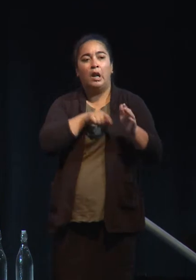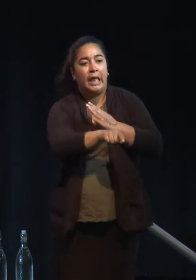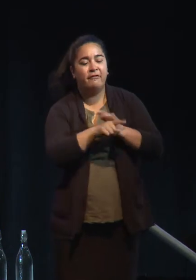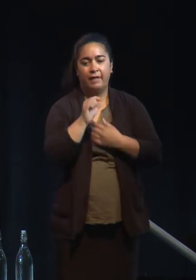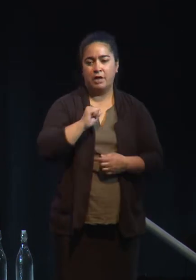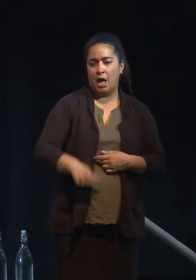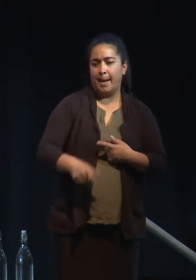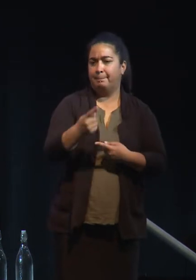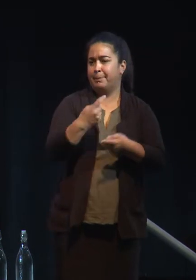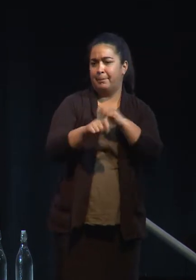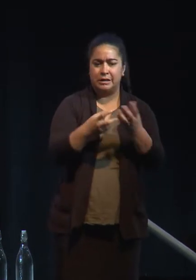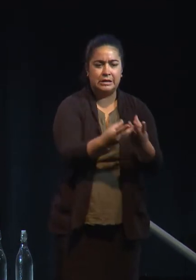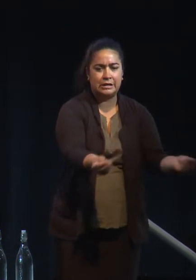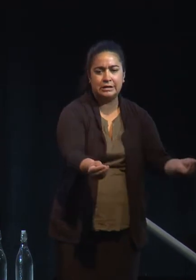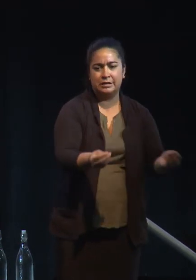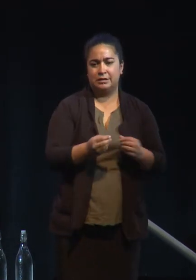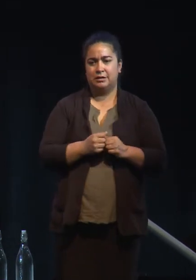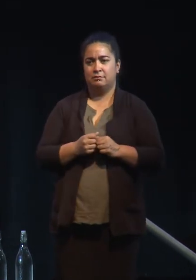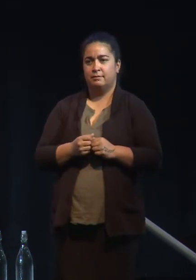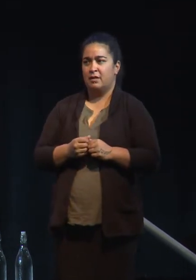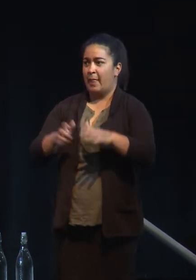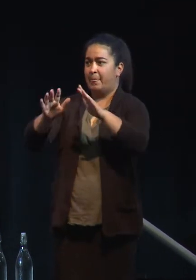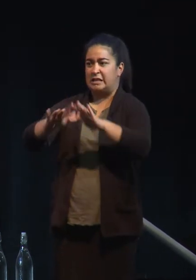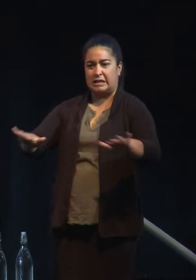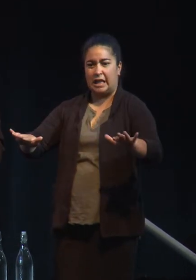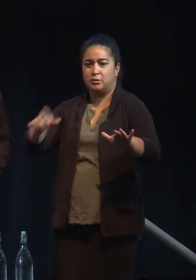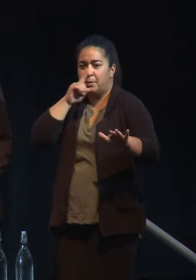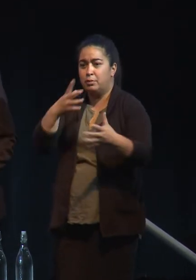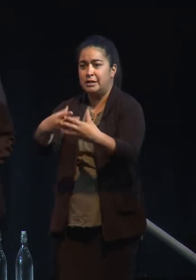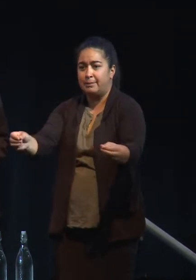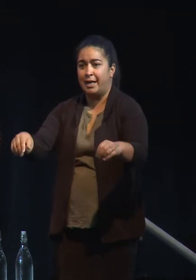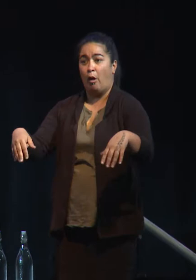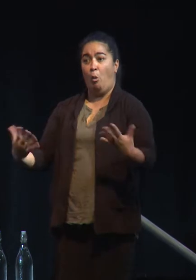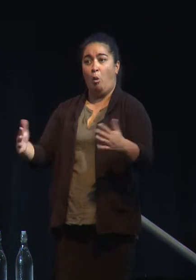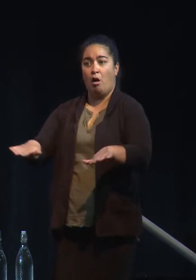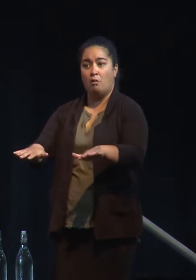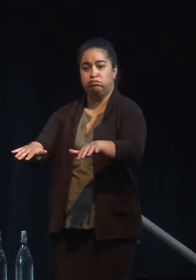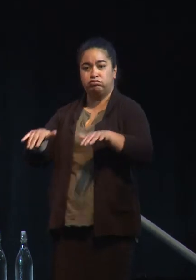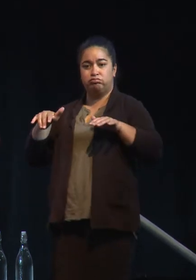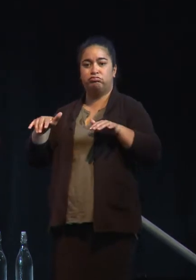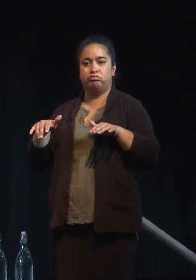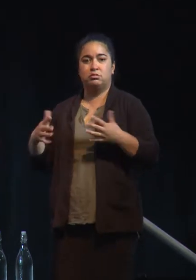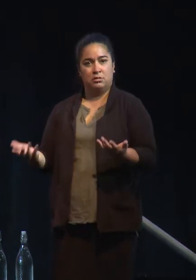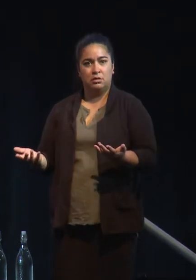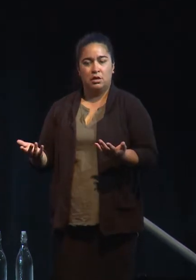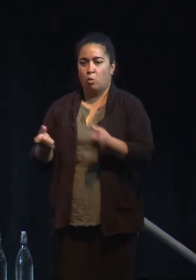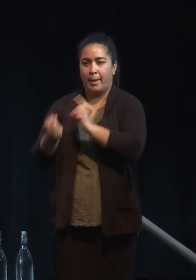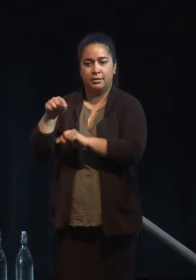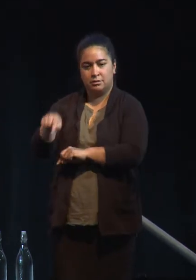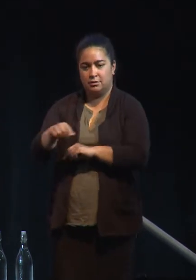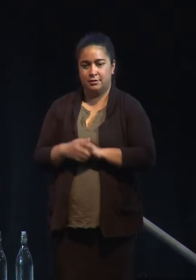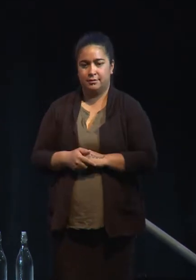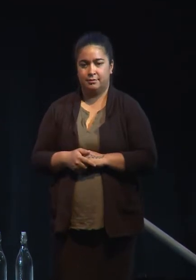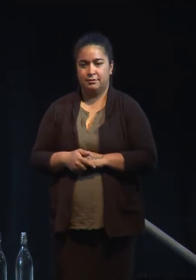fleeing coasts and rising seas that are devouring their fertile deltas and their coastal cities.